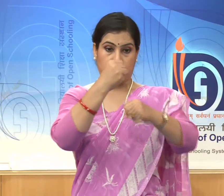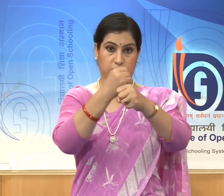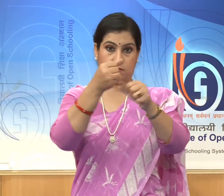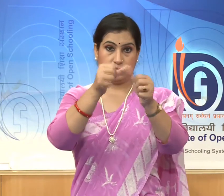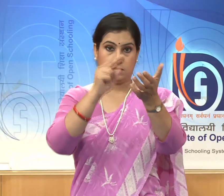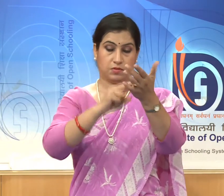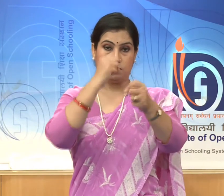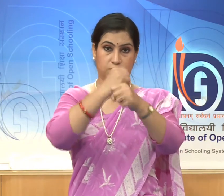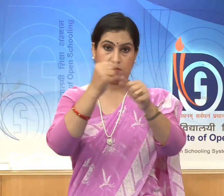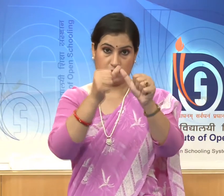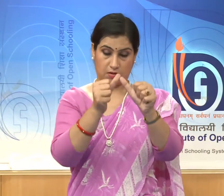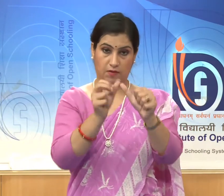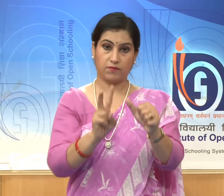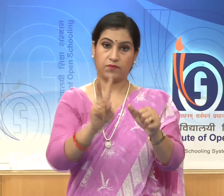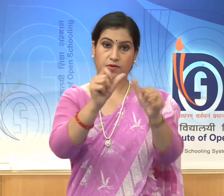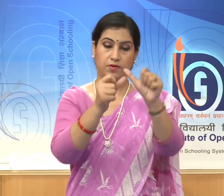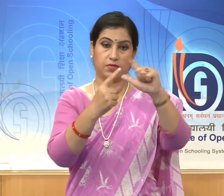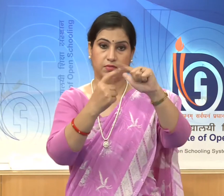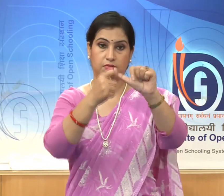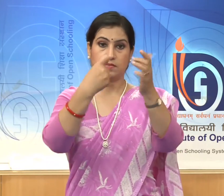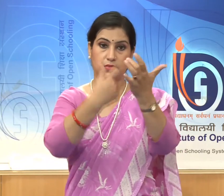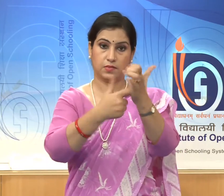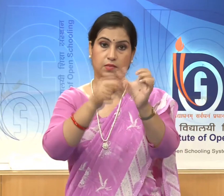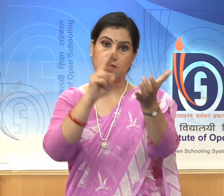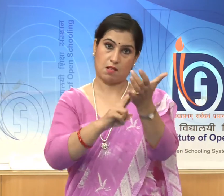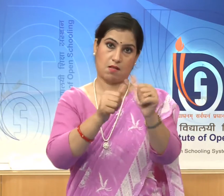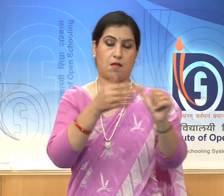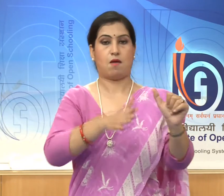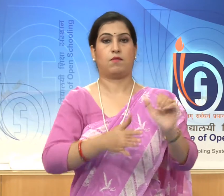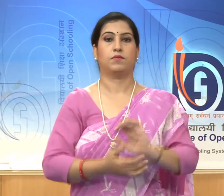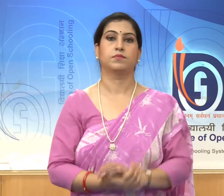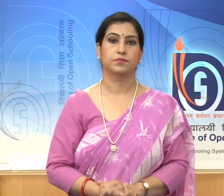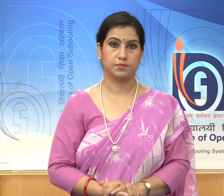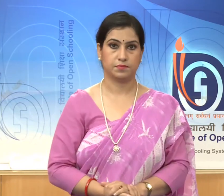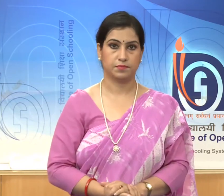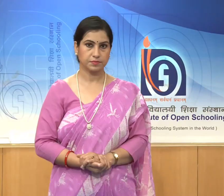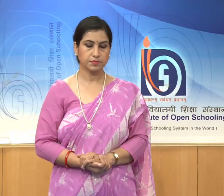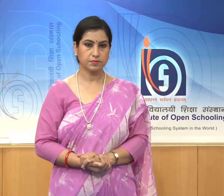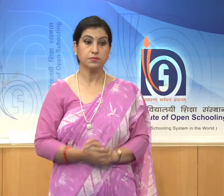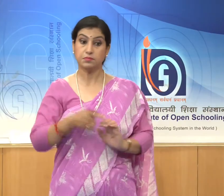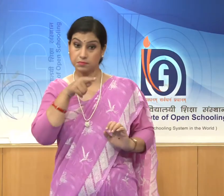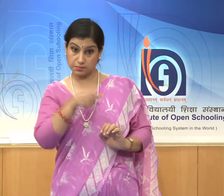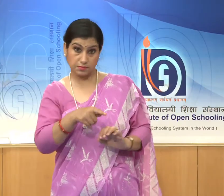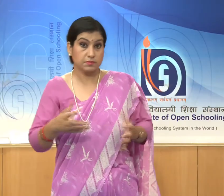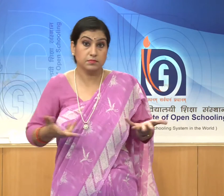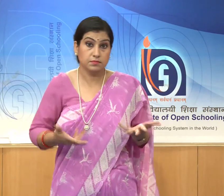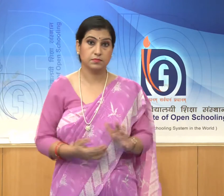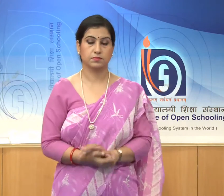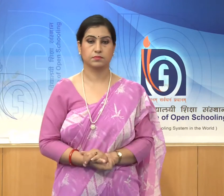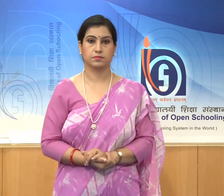where Shiva